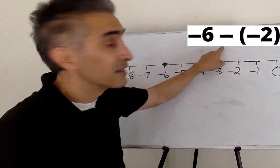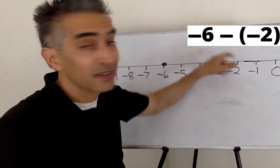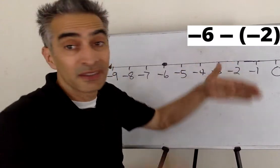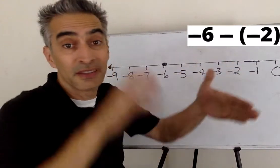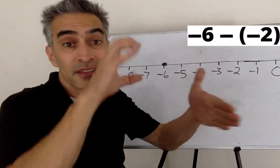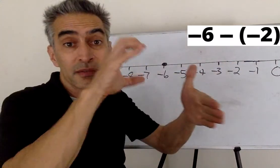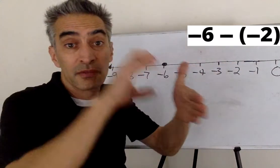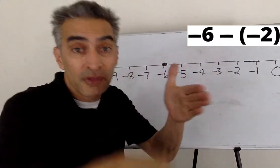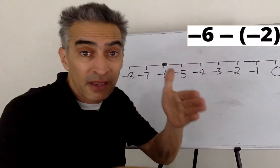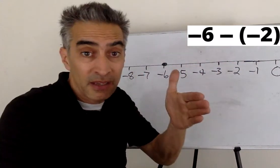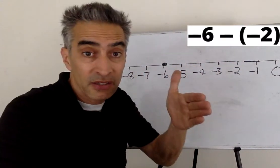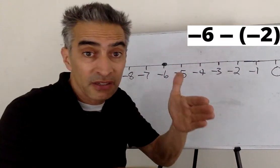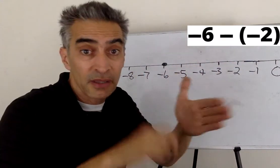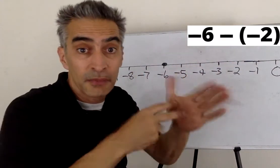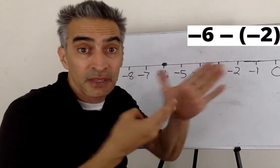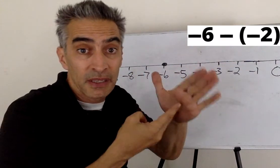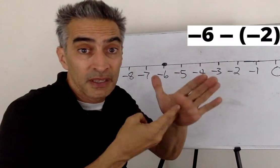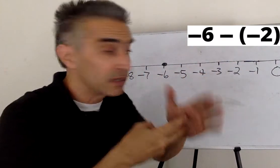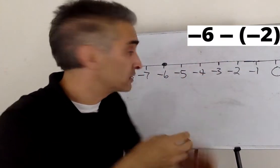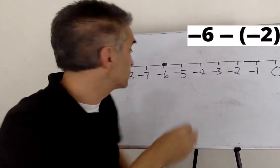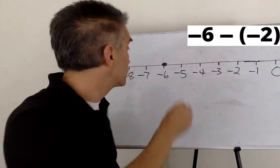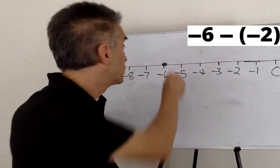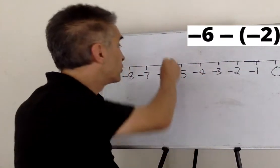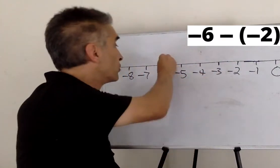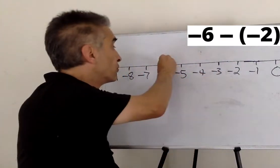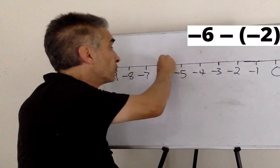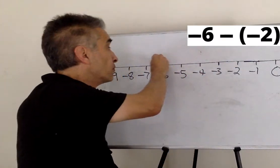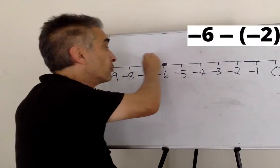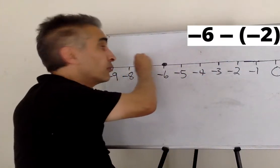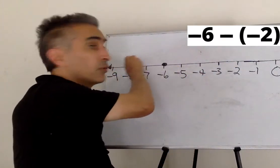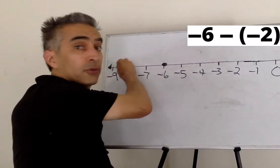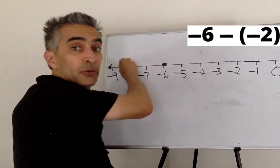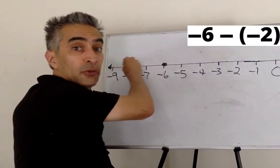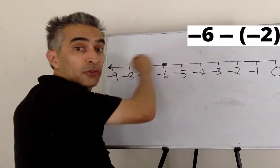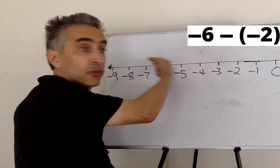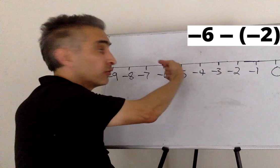This subtraction sign means move to the left.